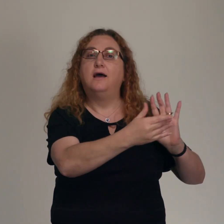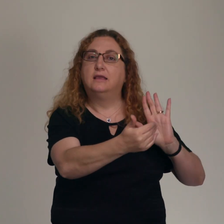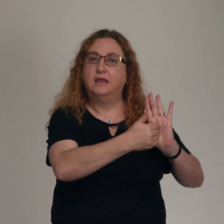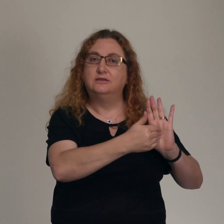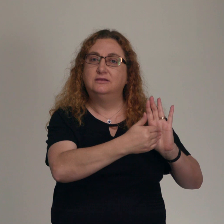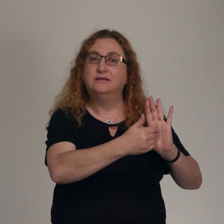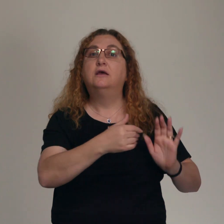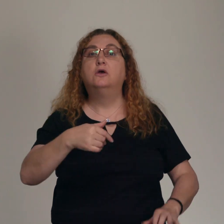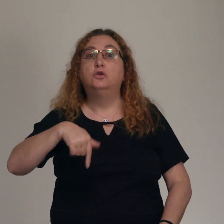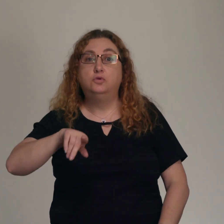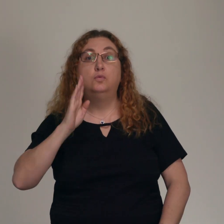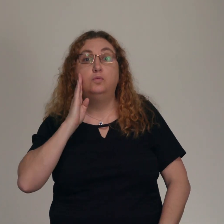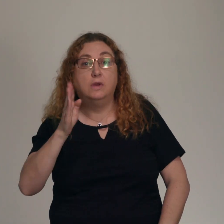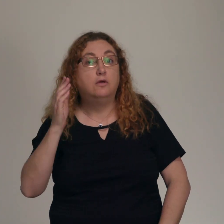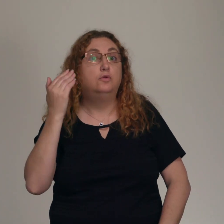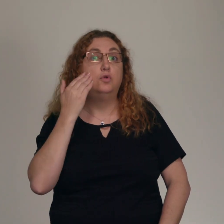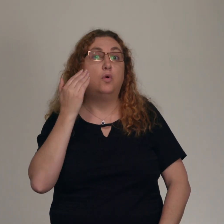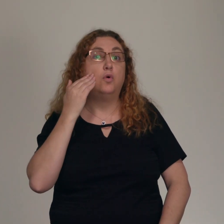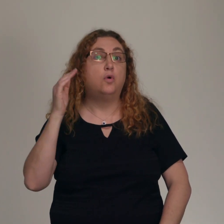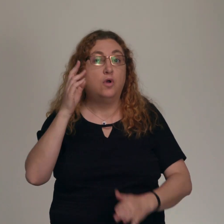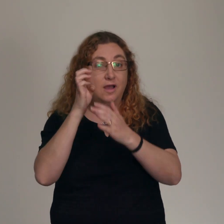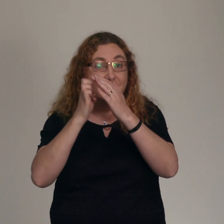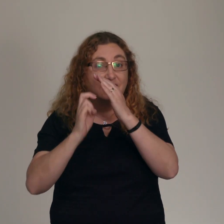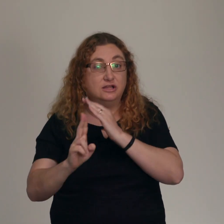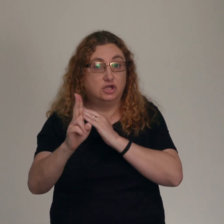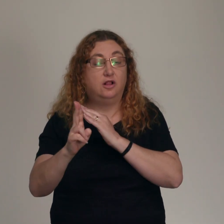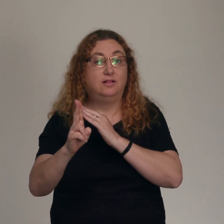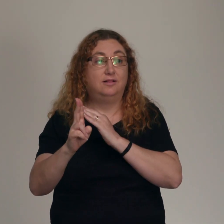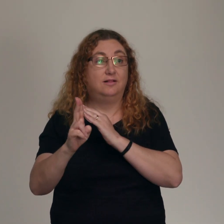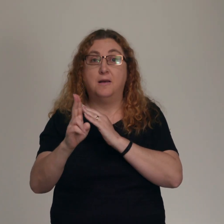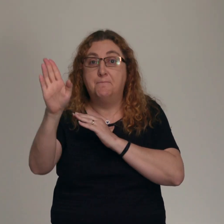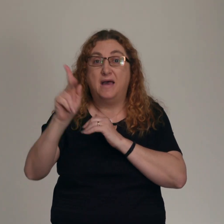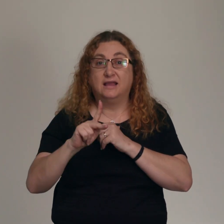Elijah has returned because there is interpersonal reconciliation taking place.